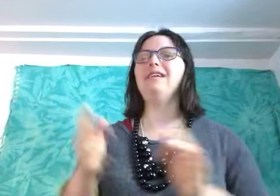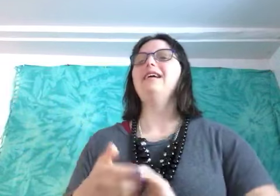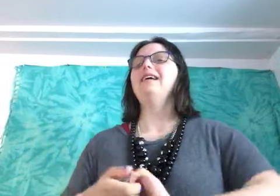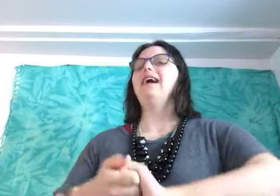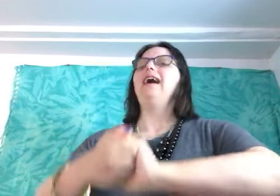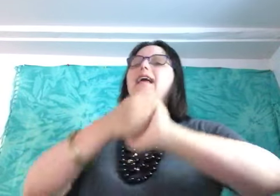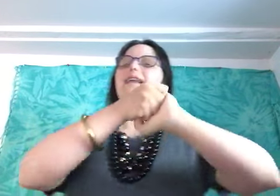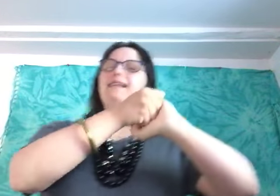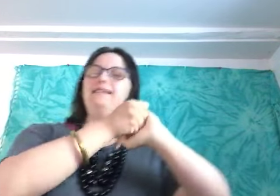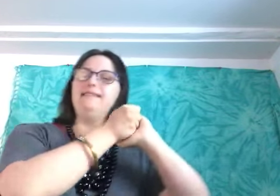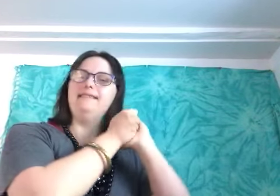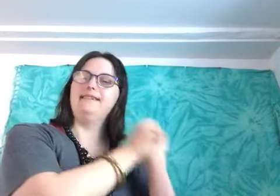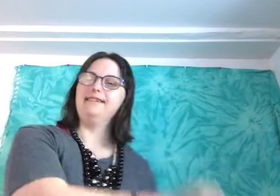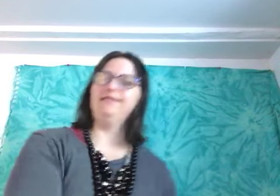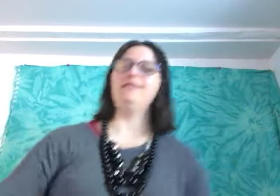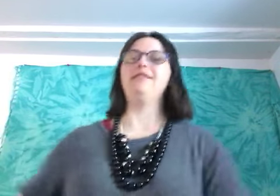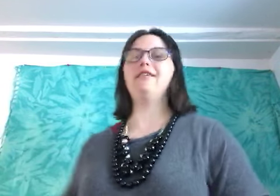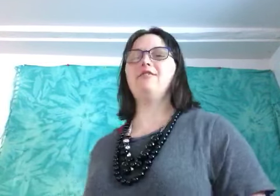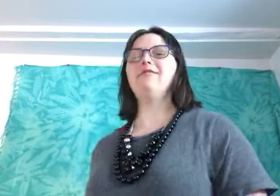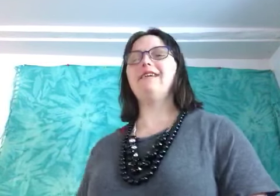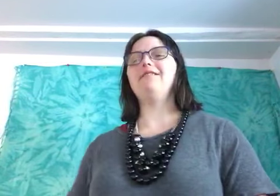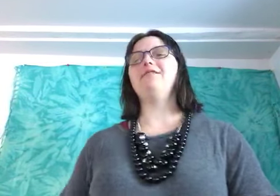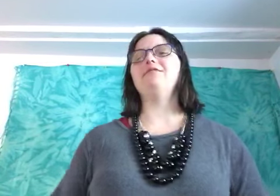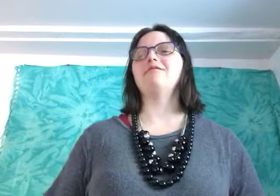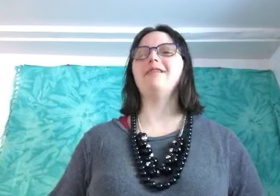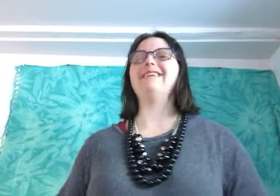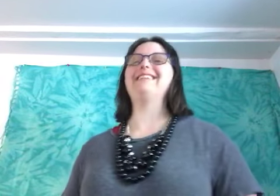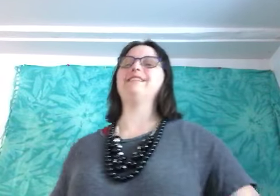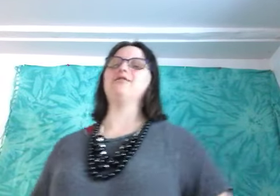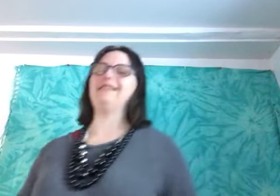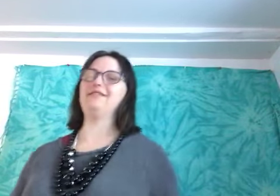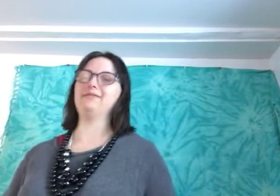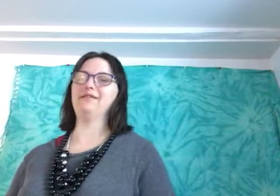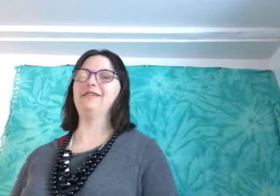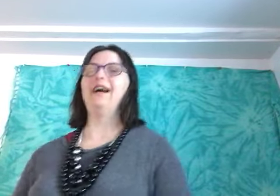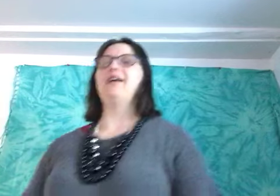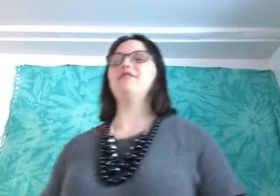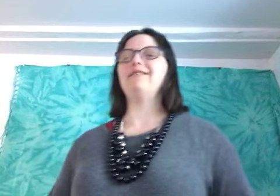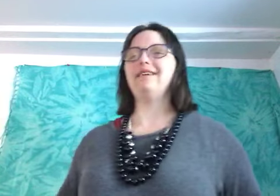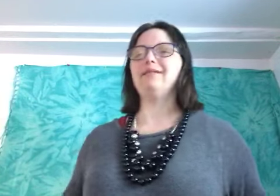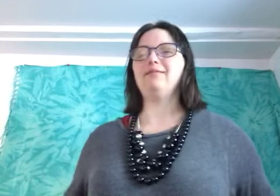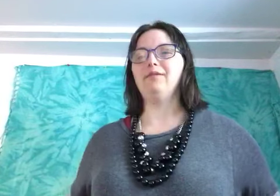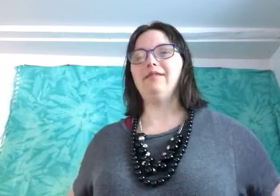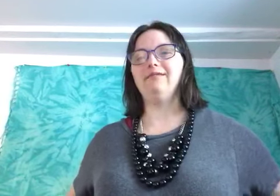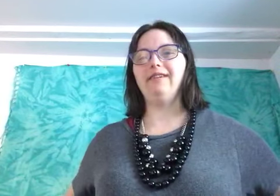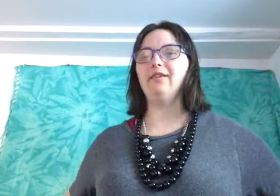and if you're new here don't forget to subscribe and click the notification bell for every time I upload another video